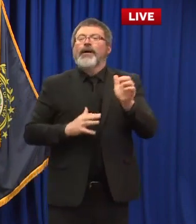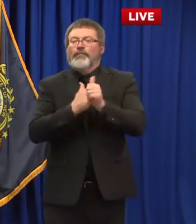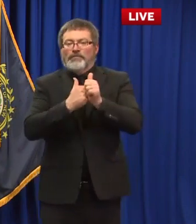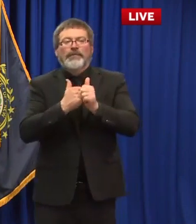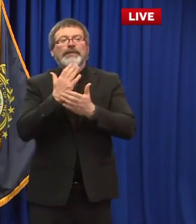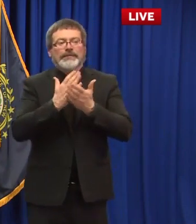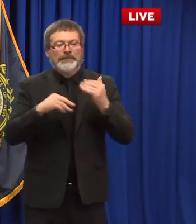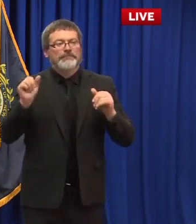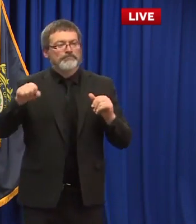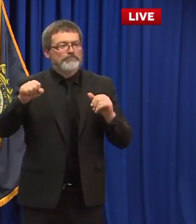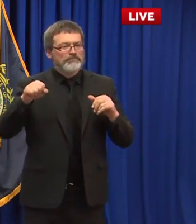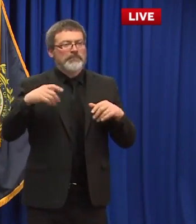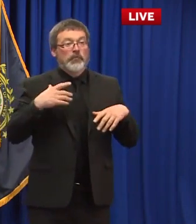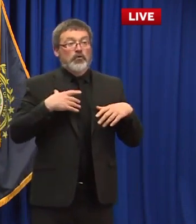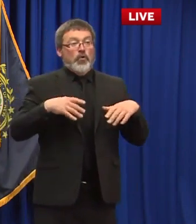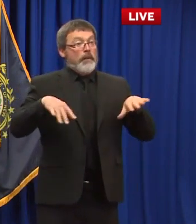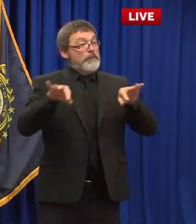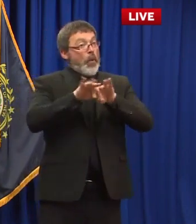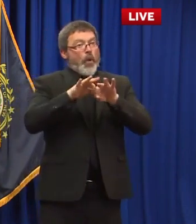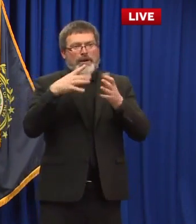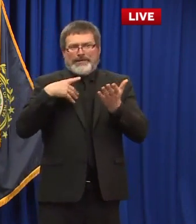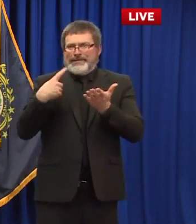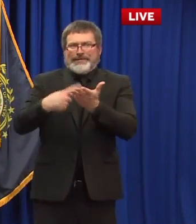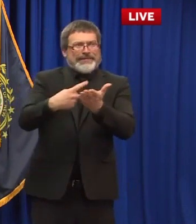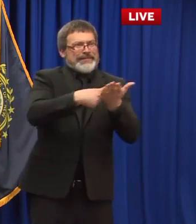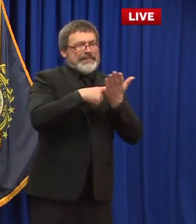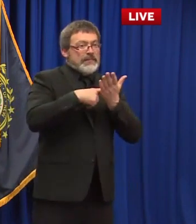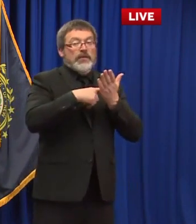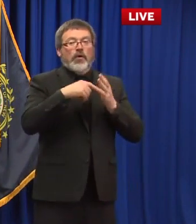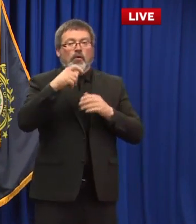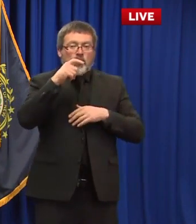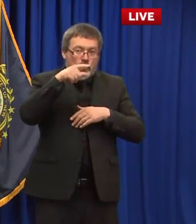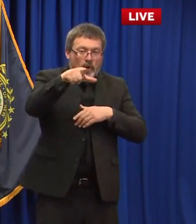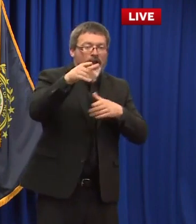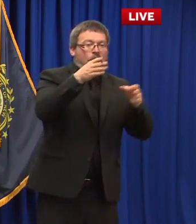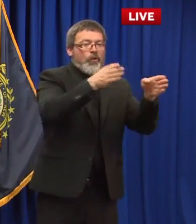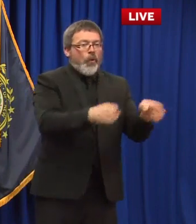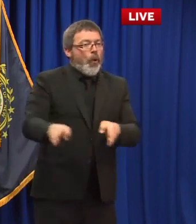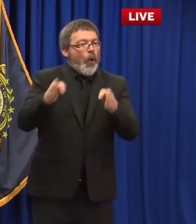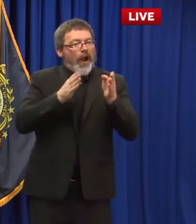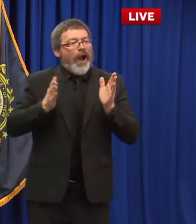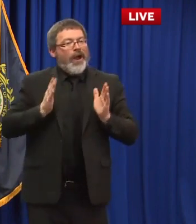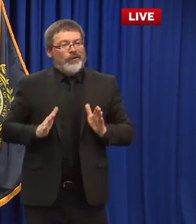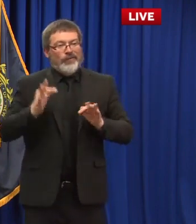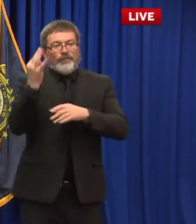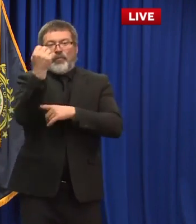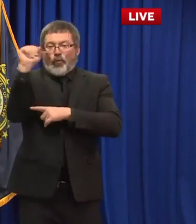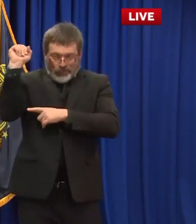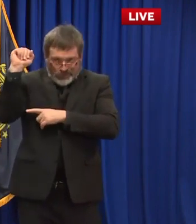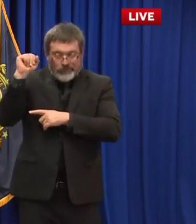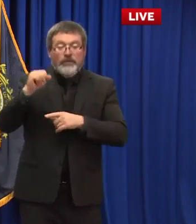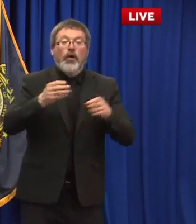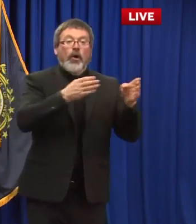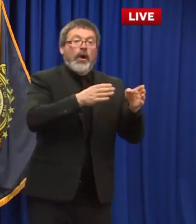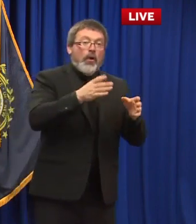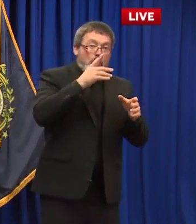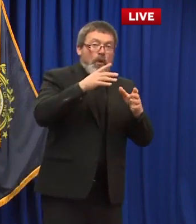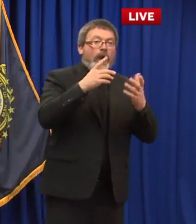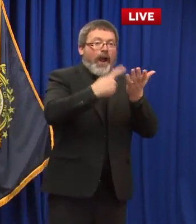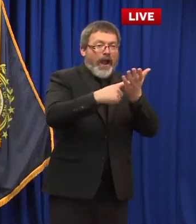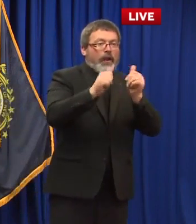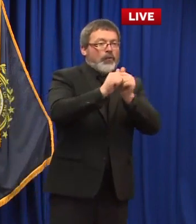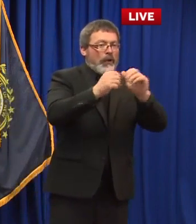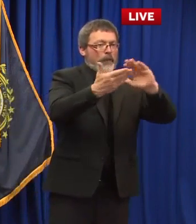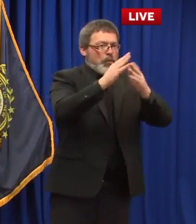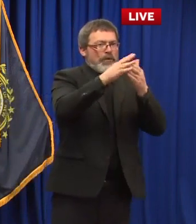leaders that um again i think can we can create a better opportunity of being more uh more systematic if you will